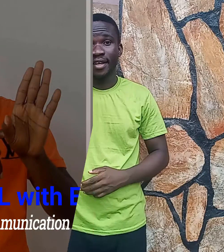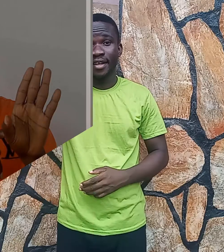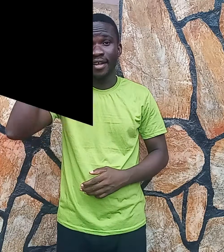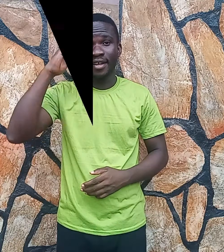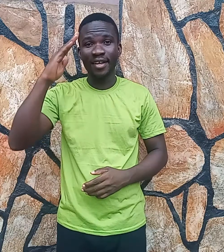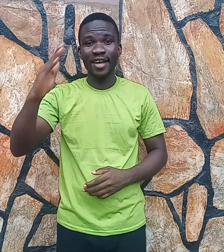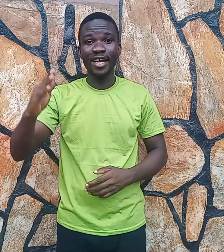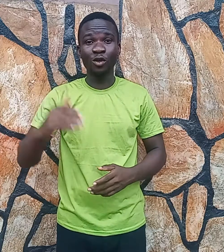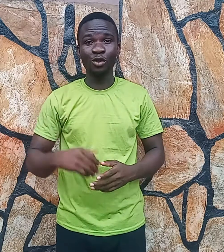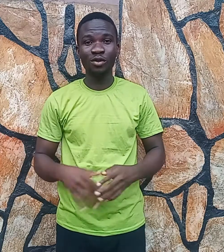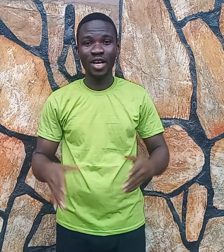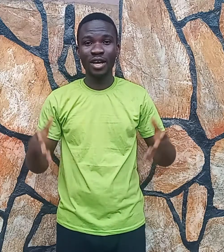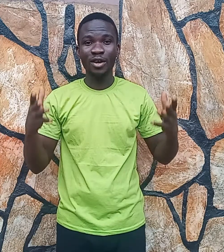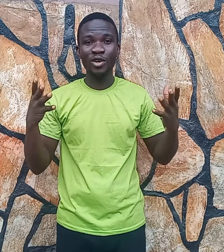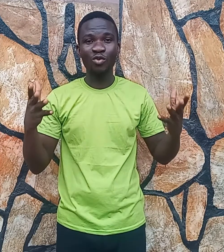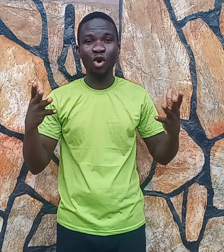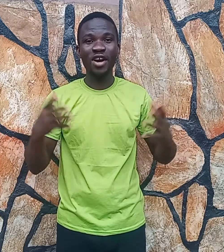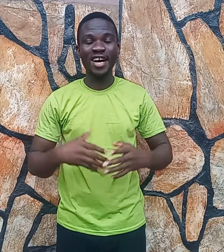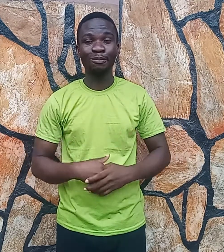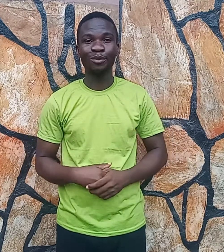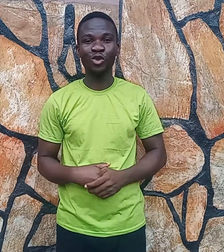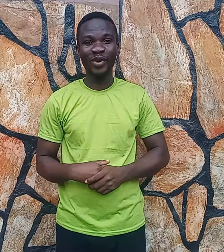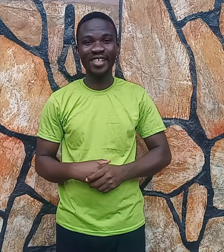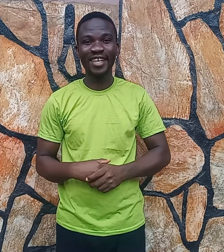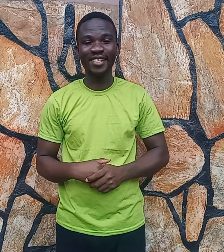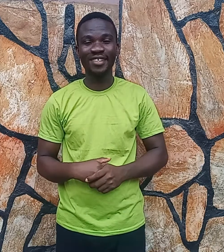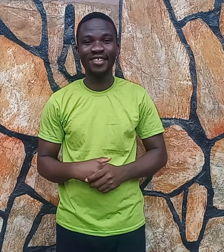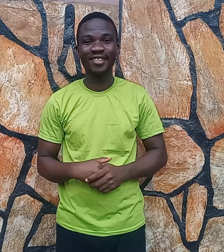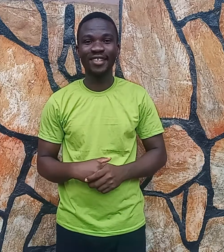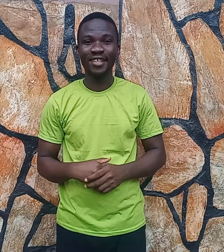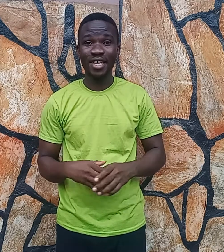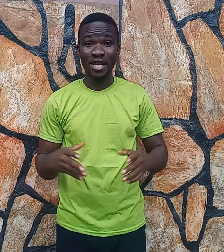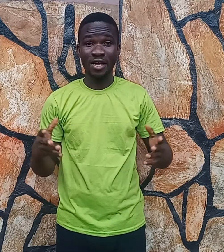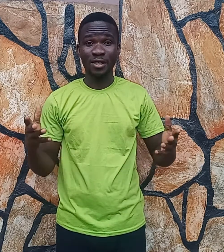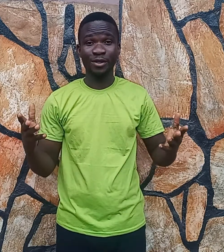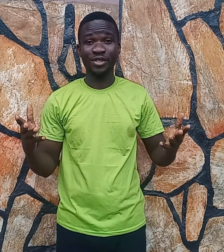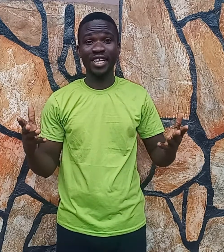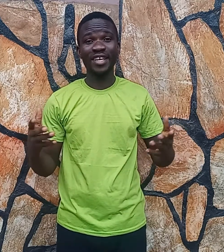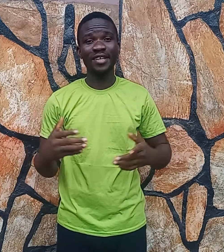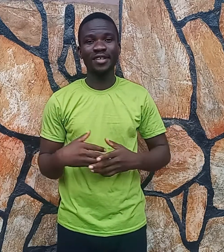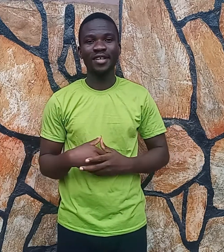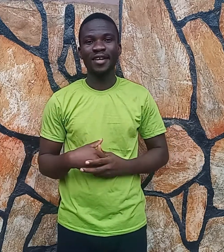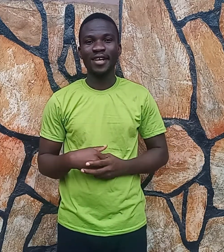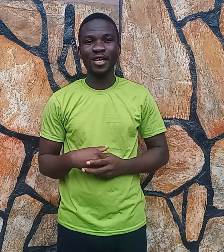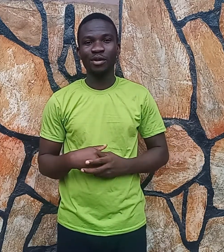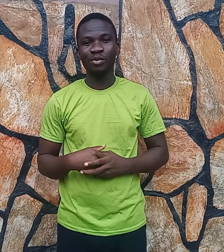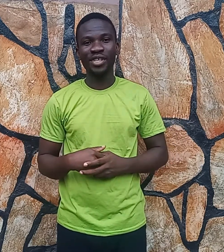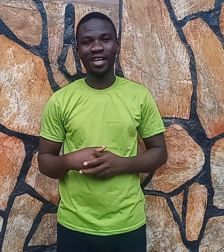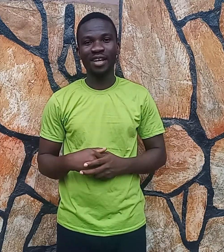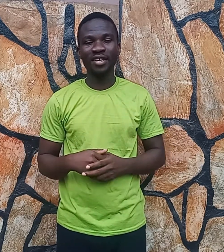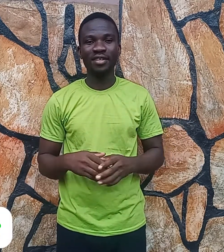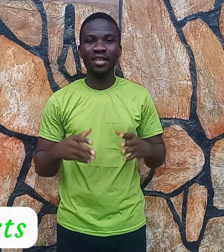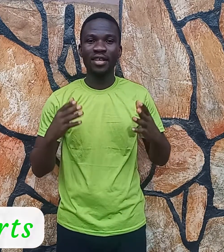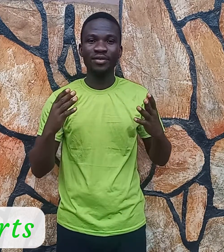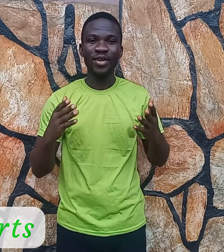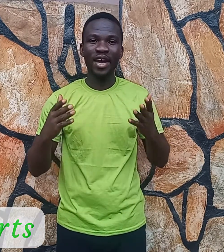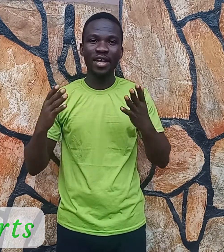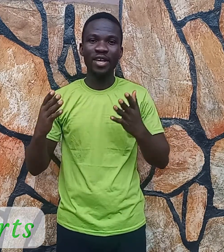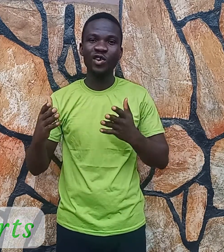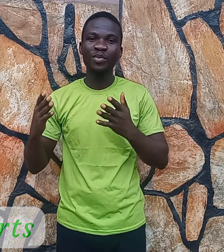Hello, welcome to my channel. Today we shall learn the human